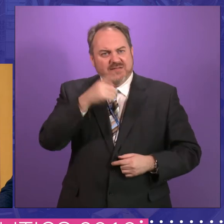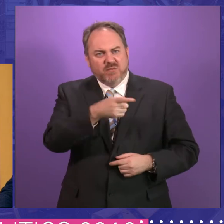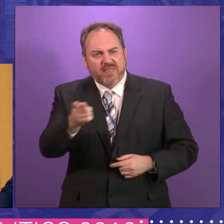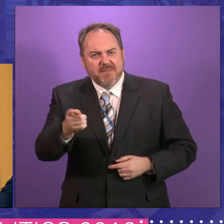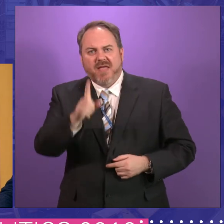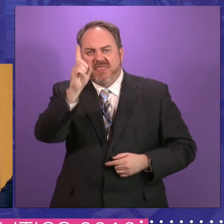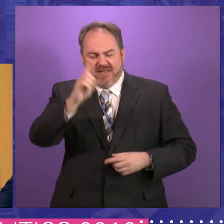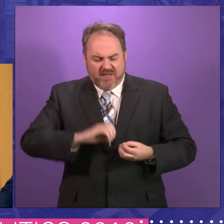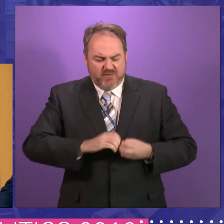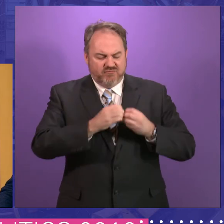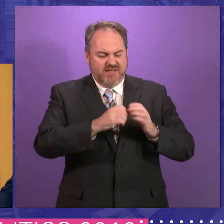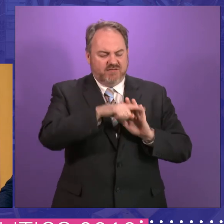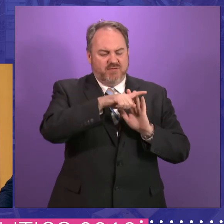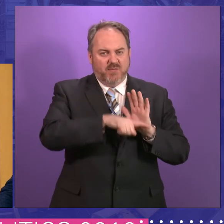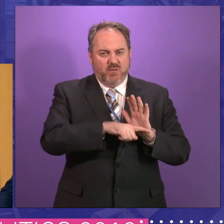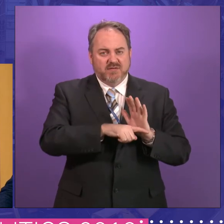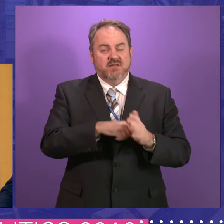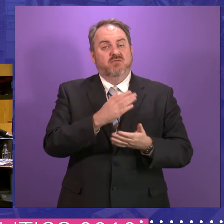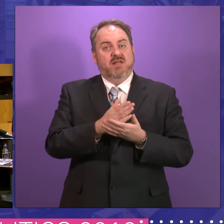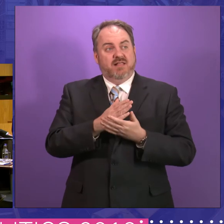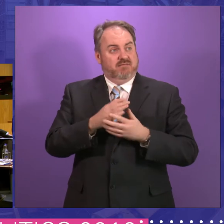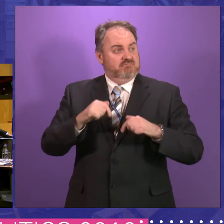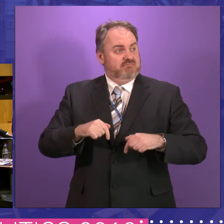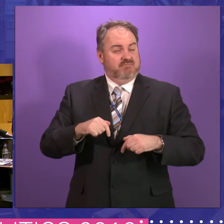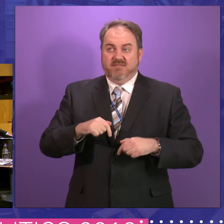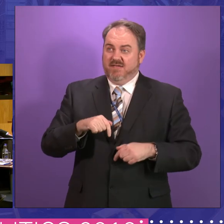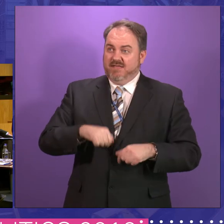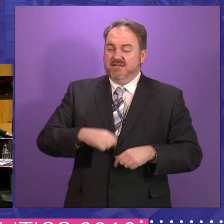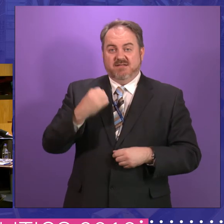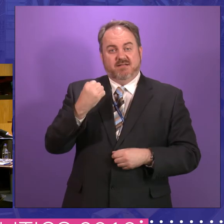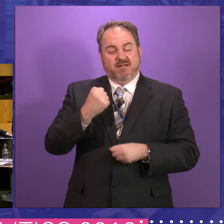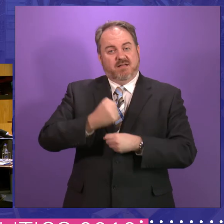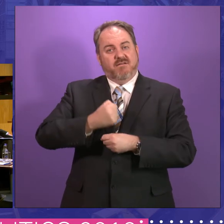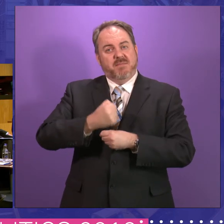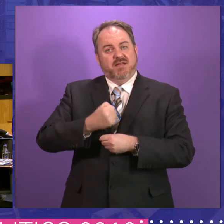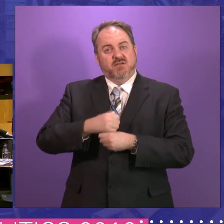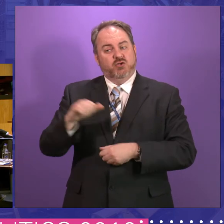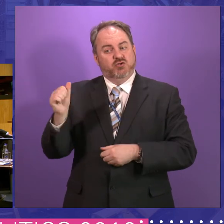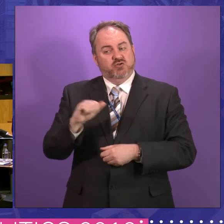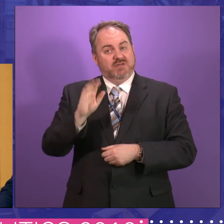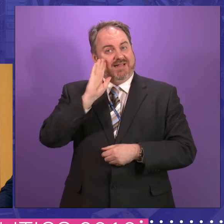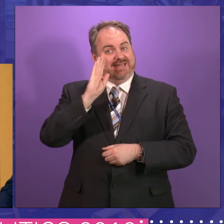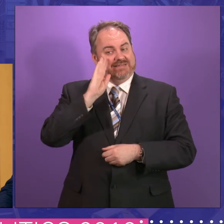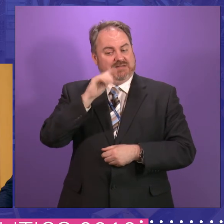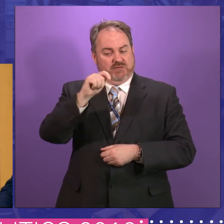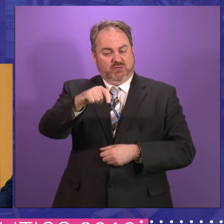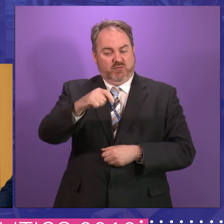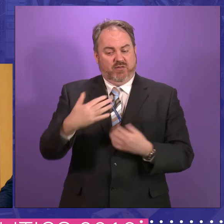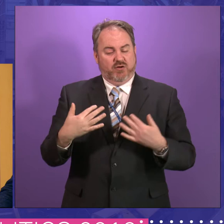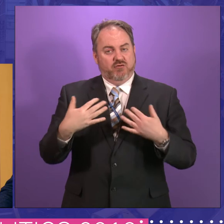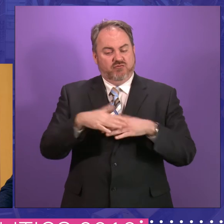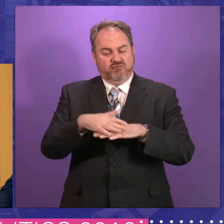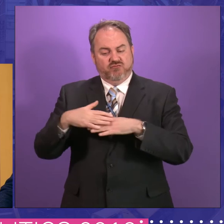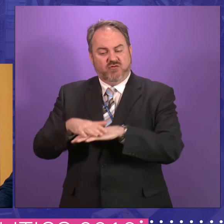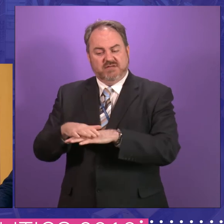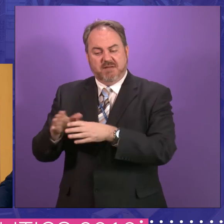compile a report. And if I were a government, I would pay very close attention to what that cross party group was telling me, because it might very